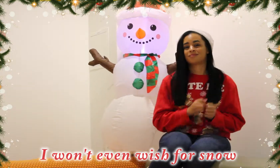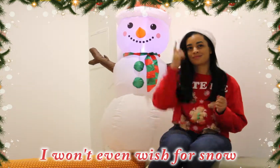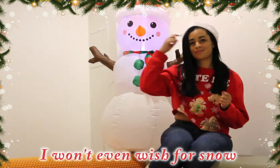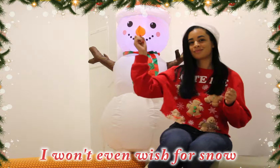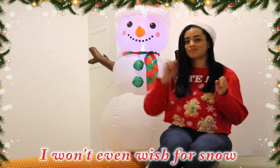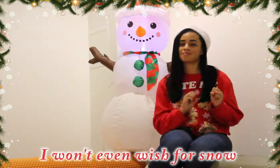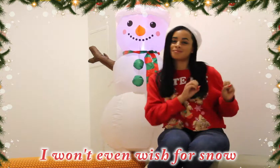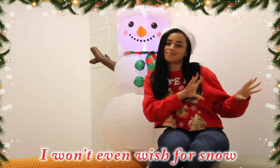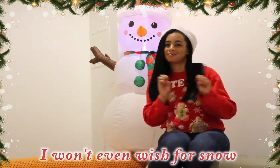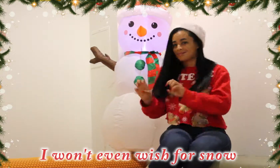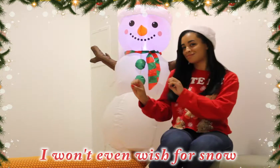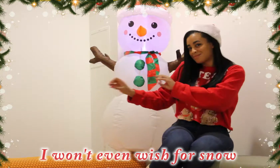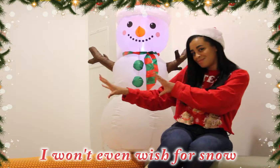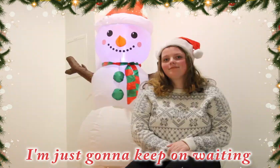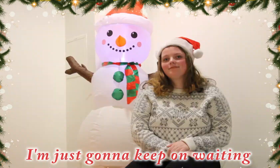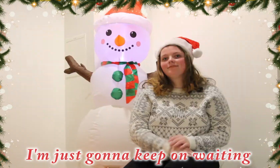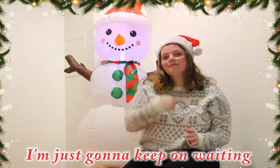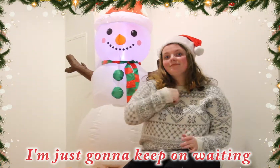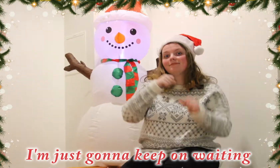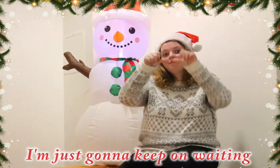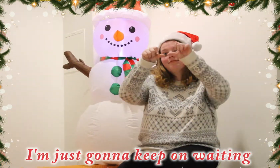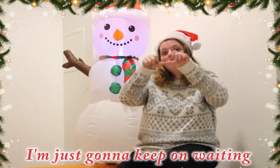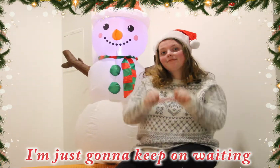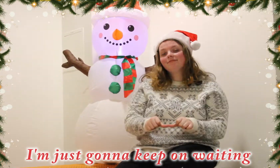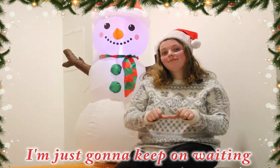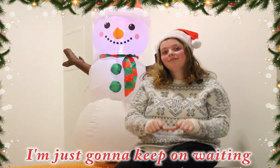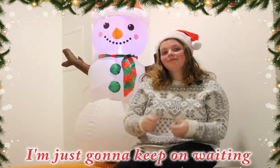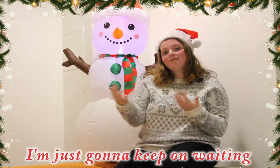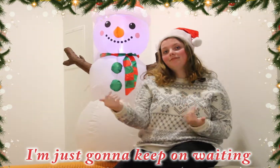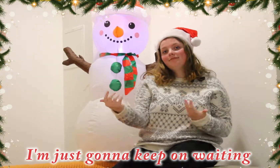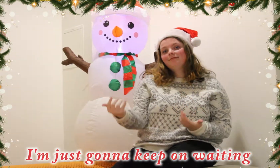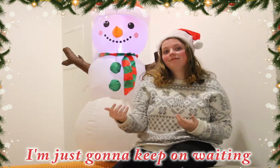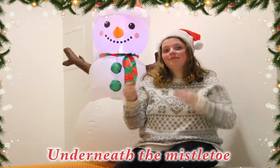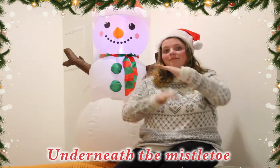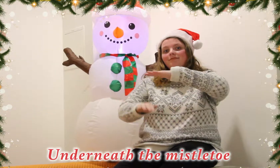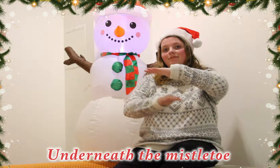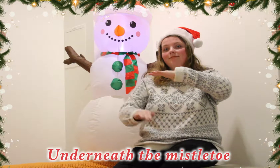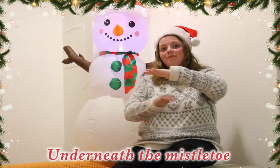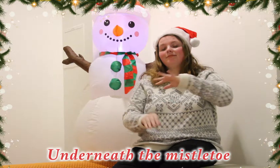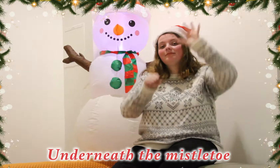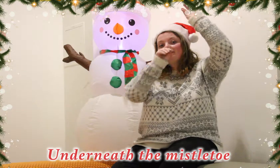wish for snow And I'm just gonna keep on waiting Underneath the